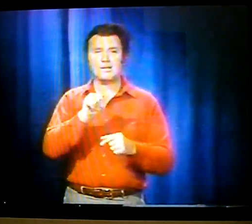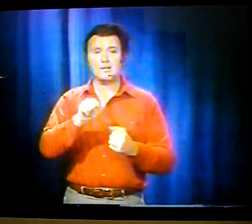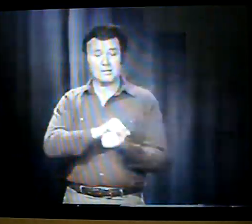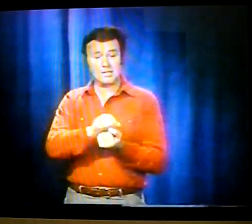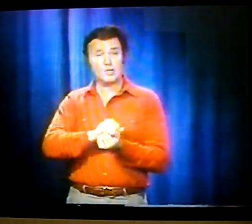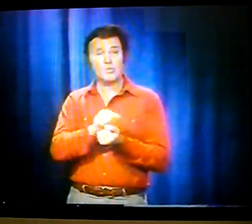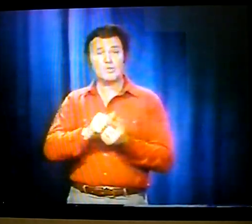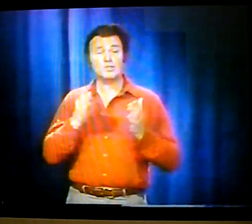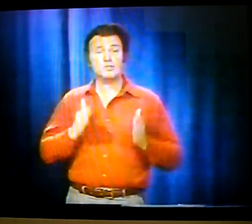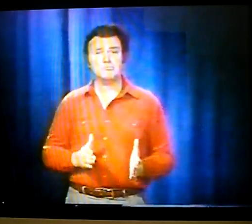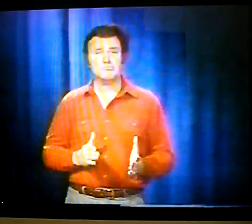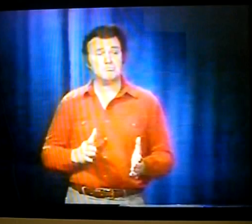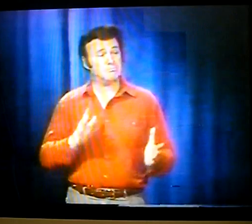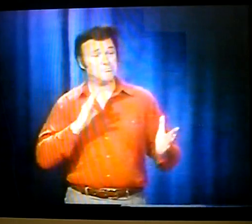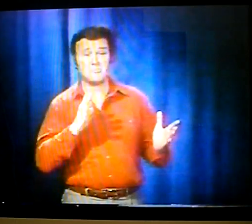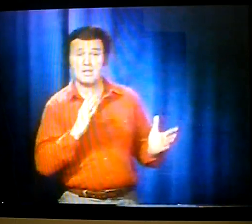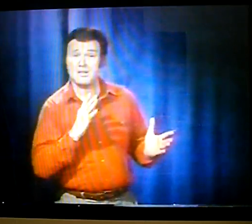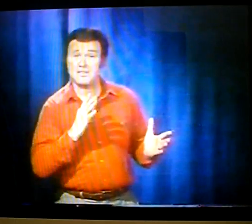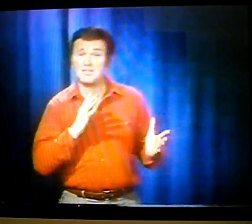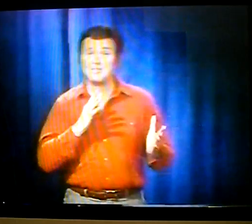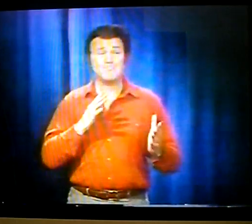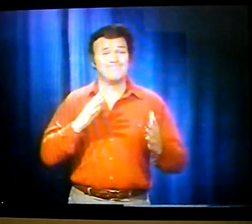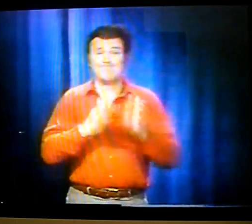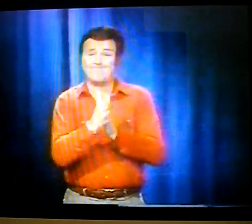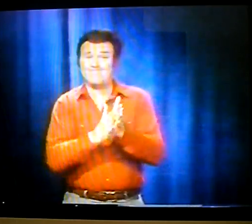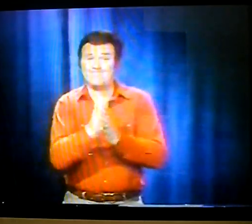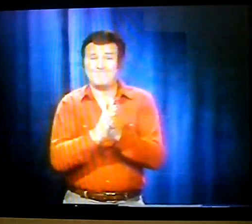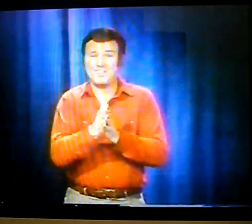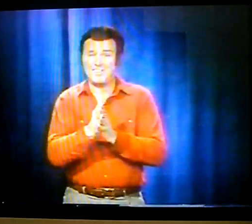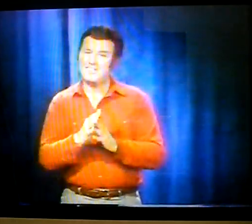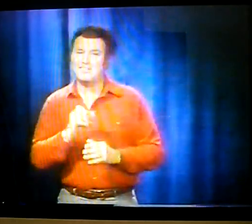I thought, sure. dishwasher? It sounds good.